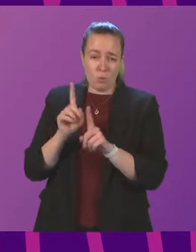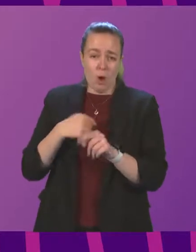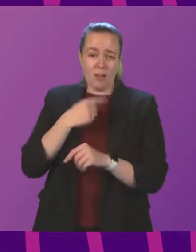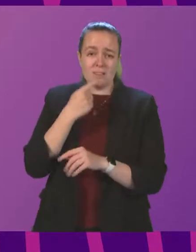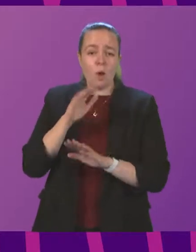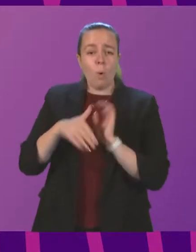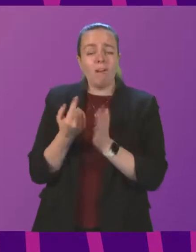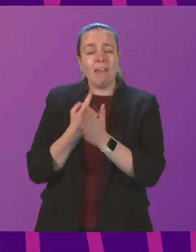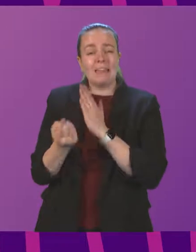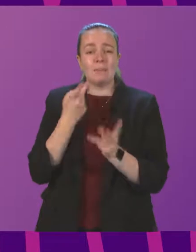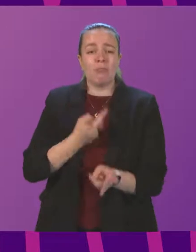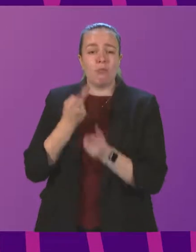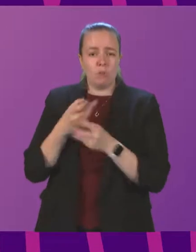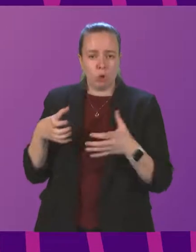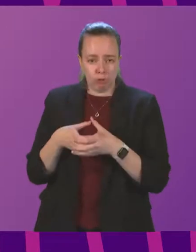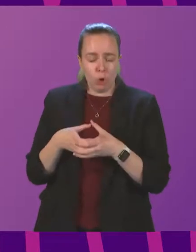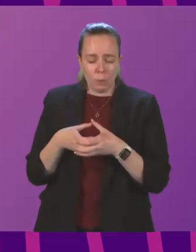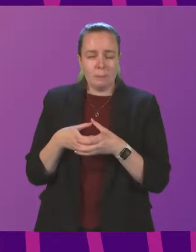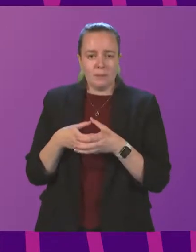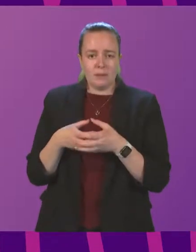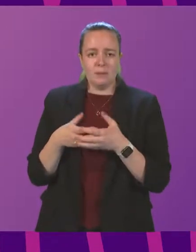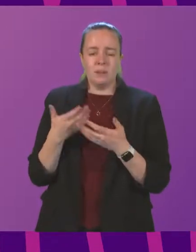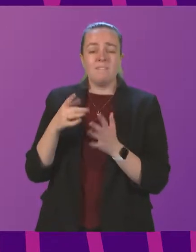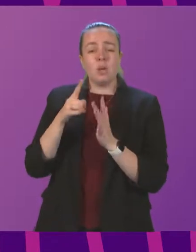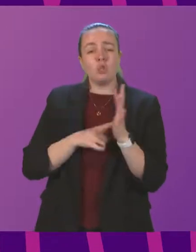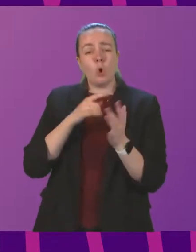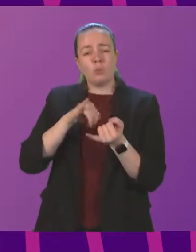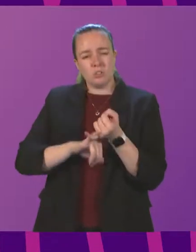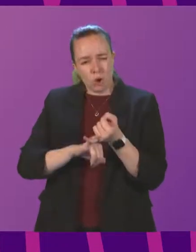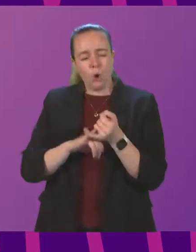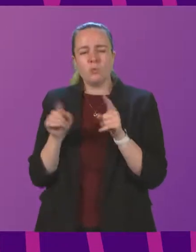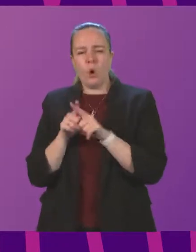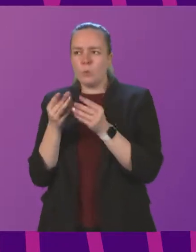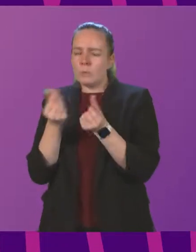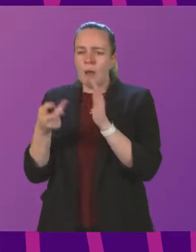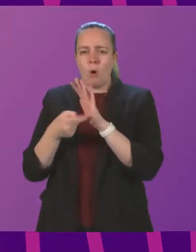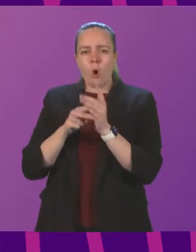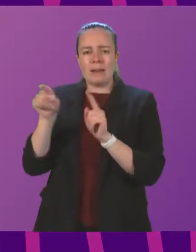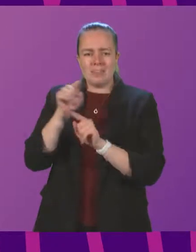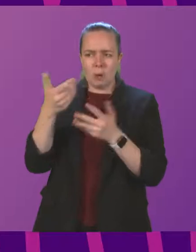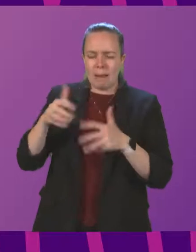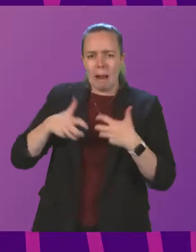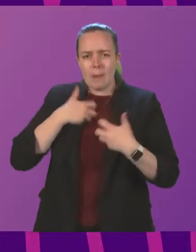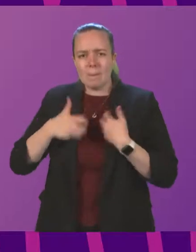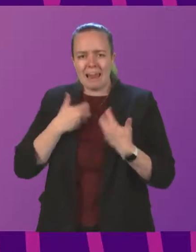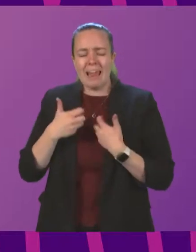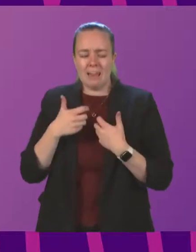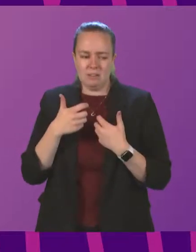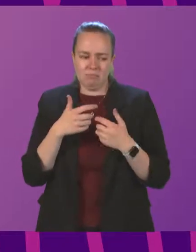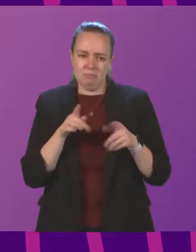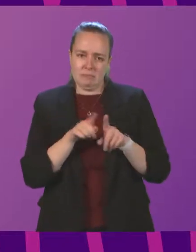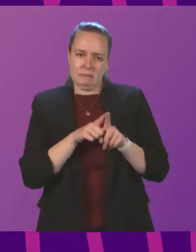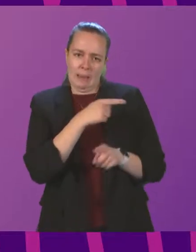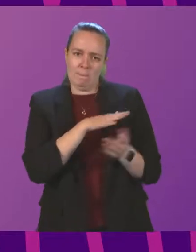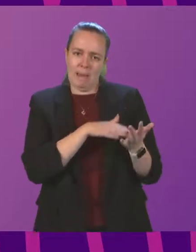independent review group, which has on it, of course, John Scott and also some of the organisations which made complaints along the lines that Maggie Chapman